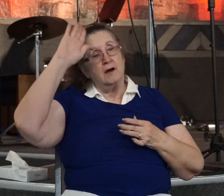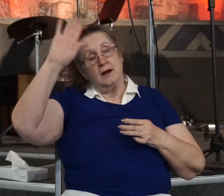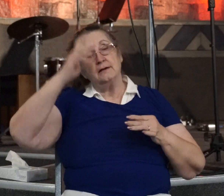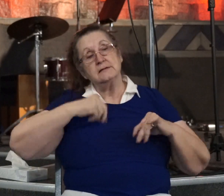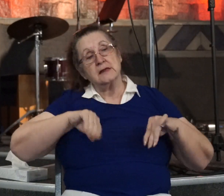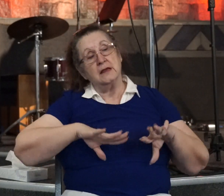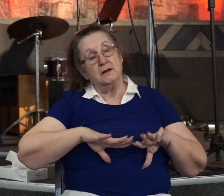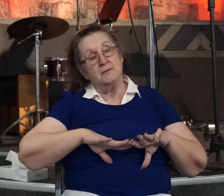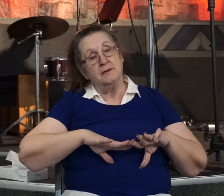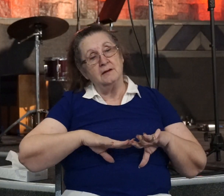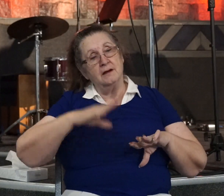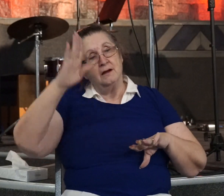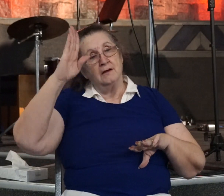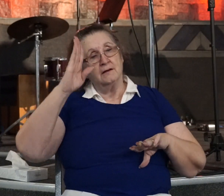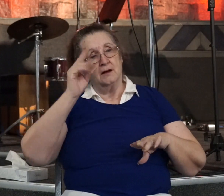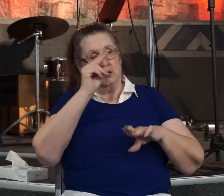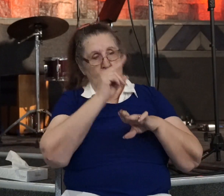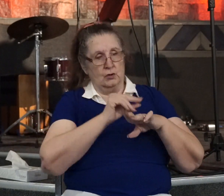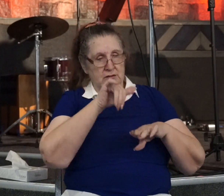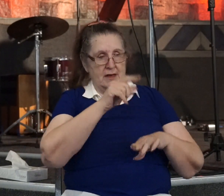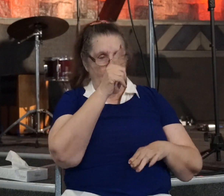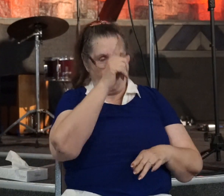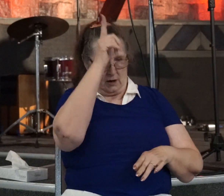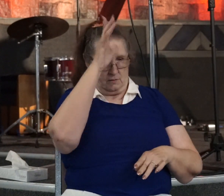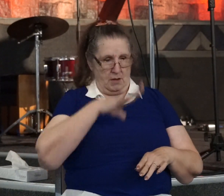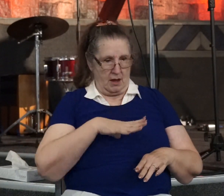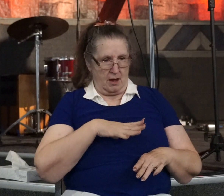and God took that one man and turned the world upside down